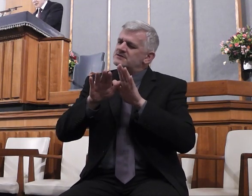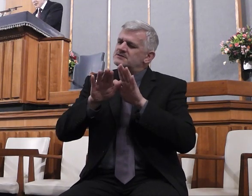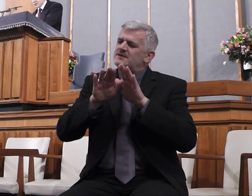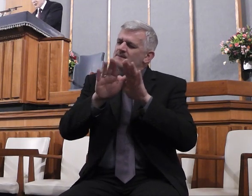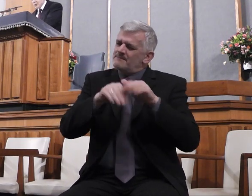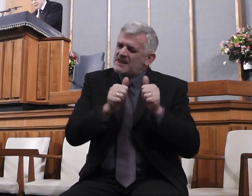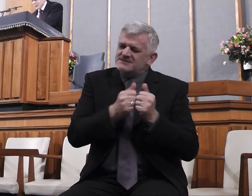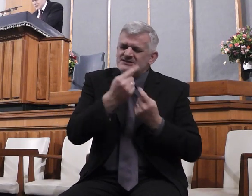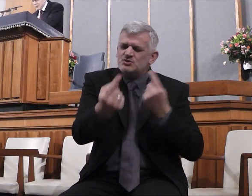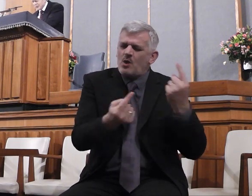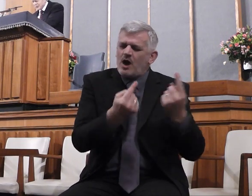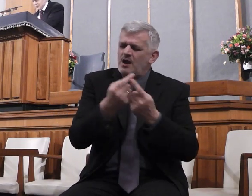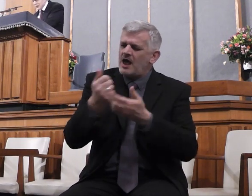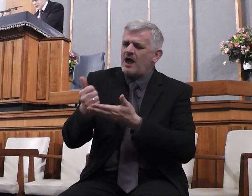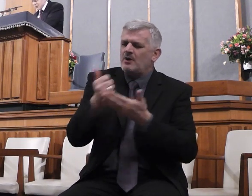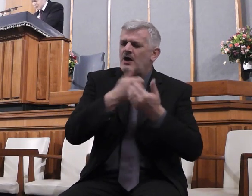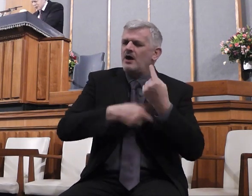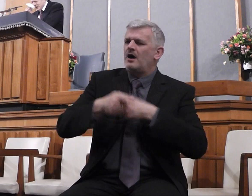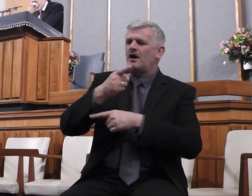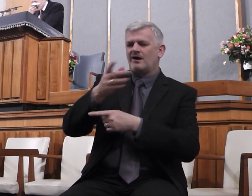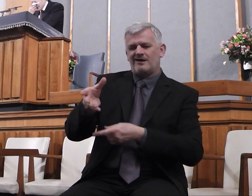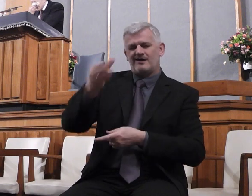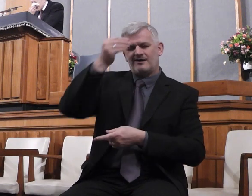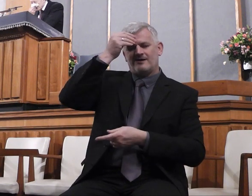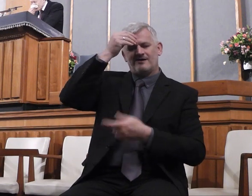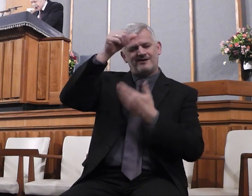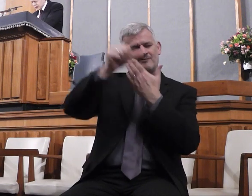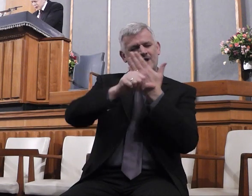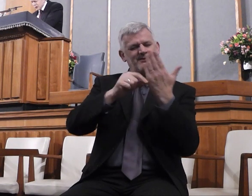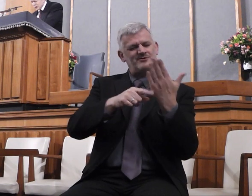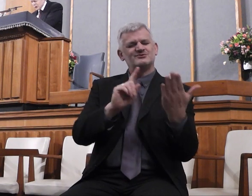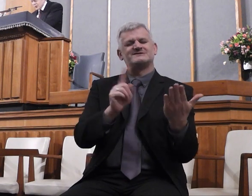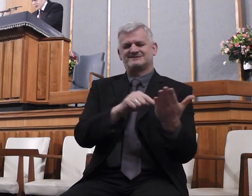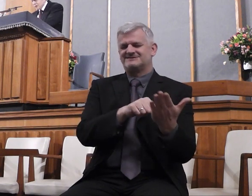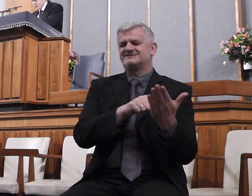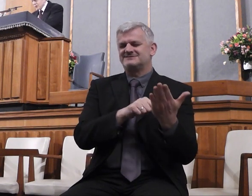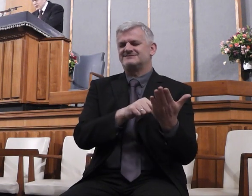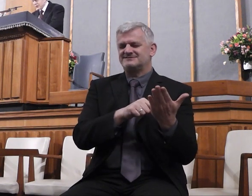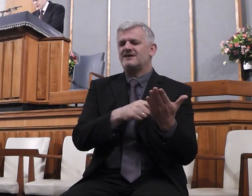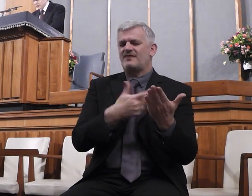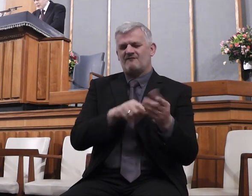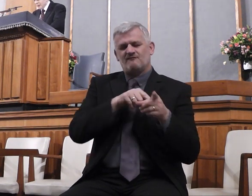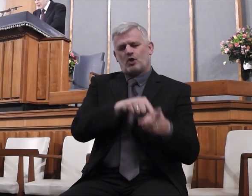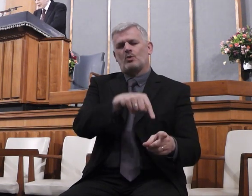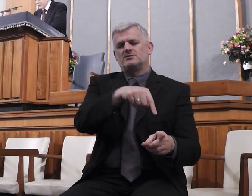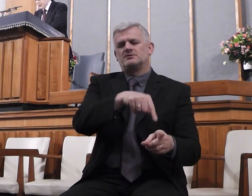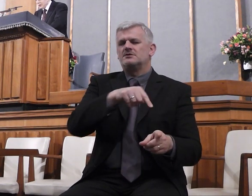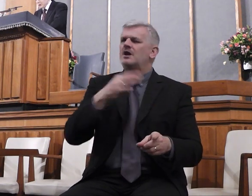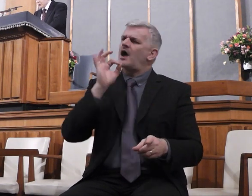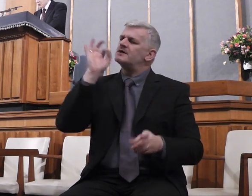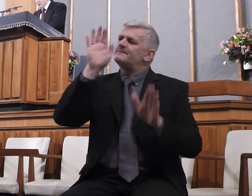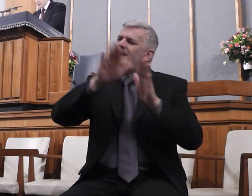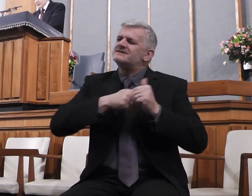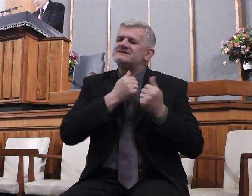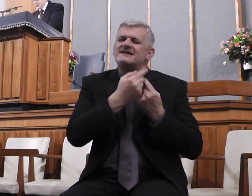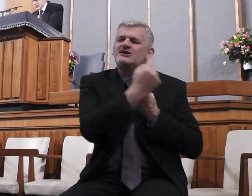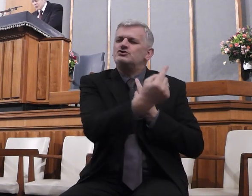grasp and to act upon thy word. Bless O Lord, everyone. Thou knowest all about us, our